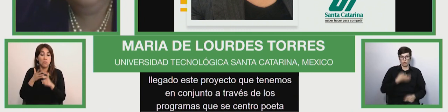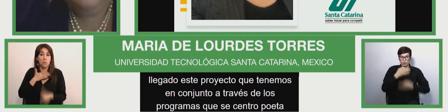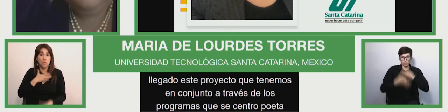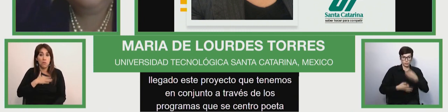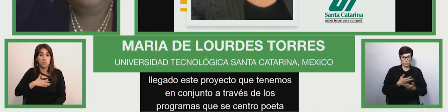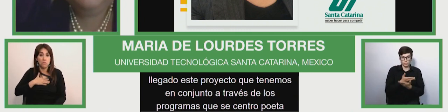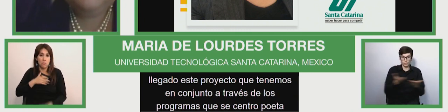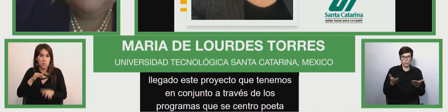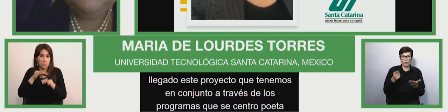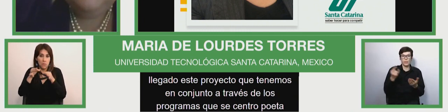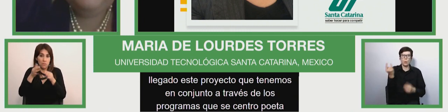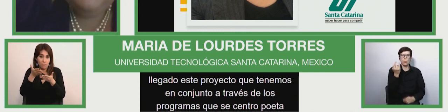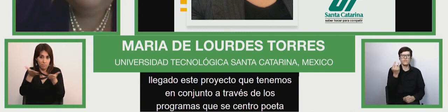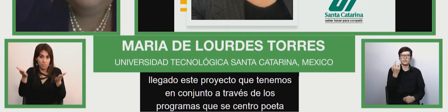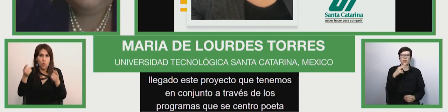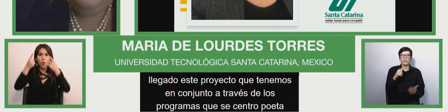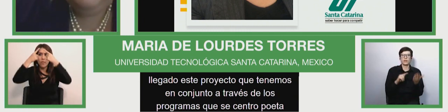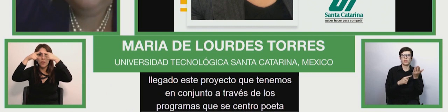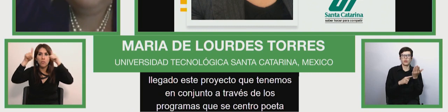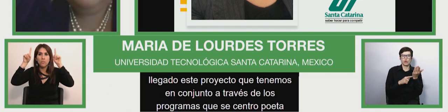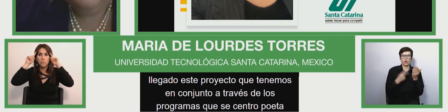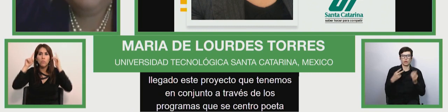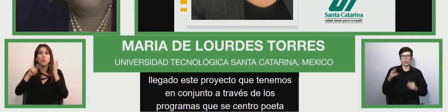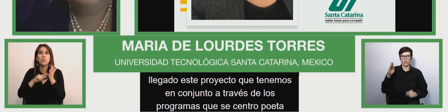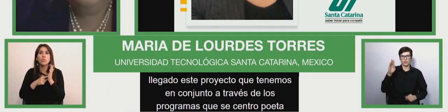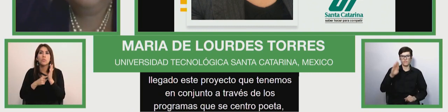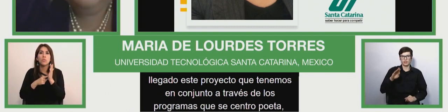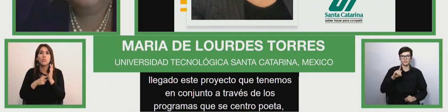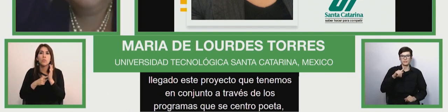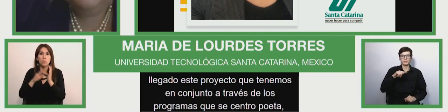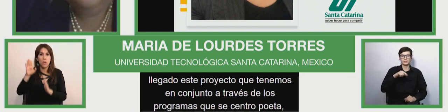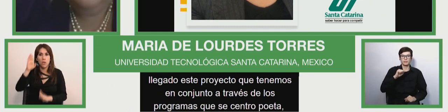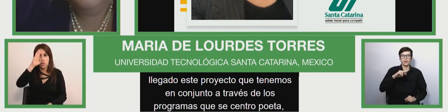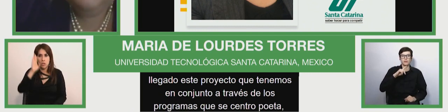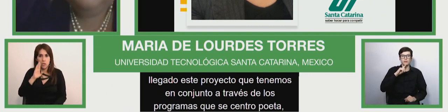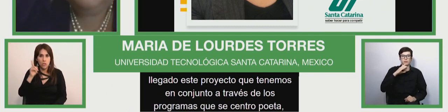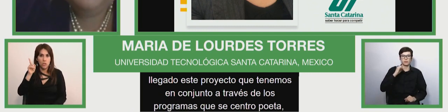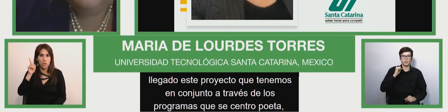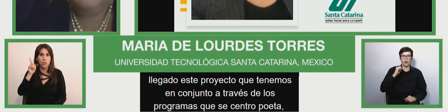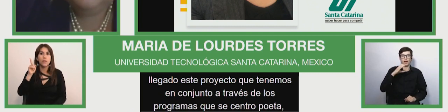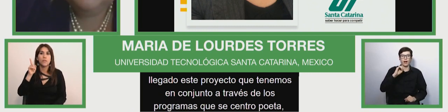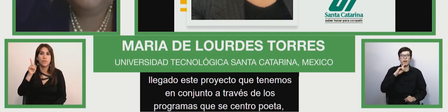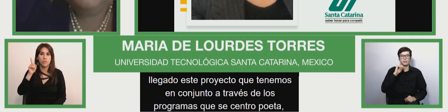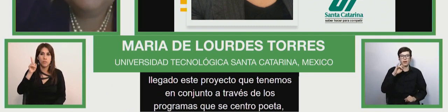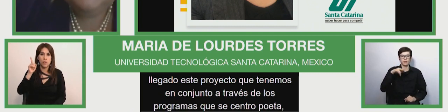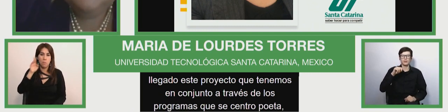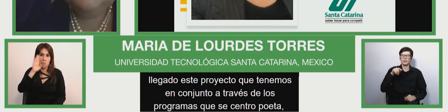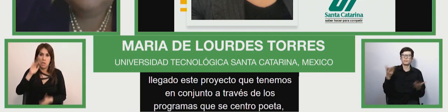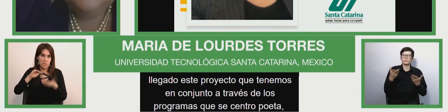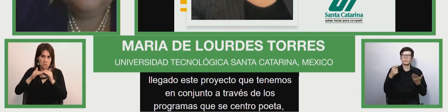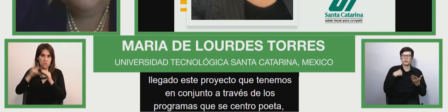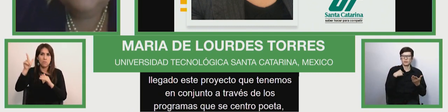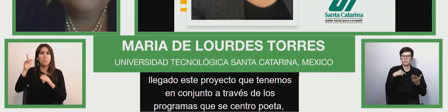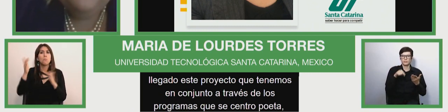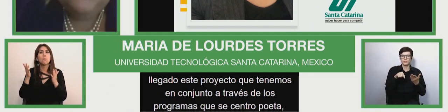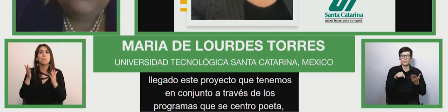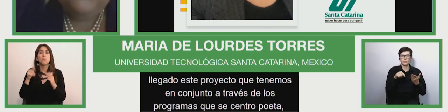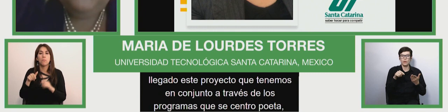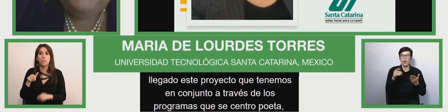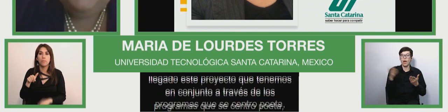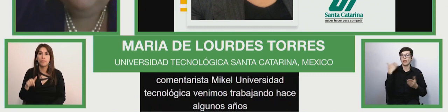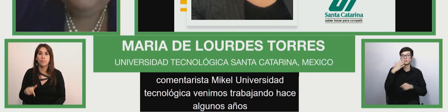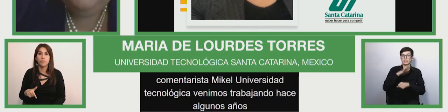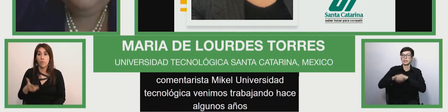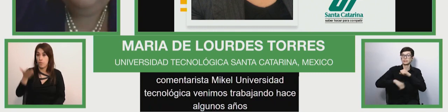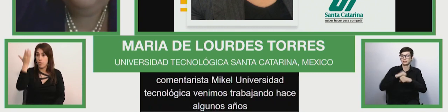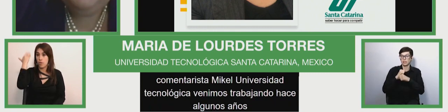that we have here in the laboratory of innovation inclusive education laboratory but to tell you that the